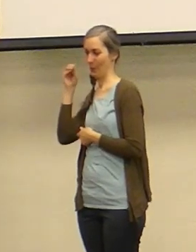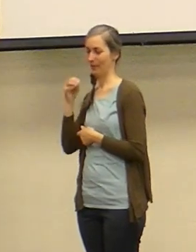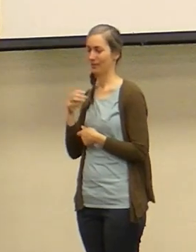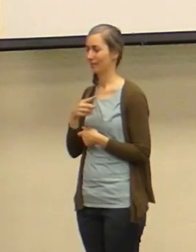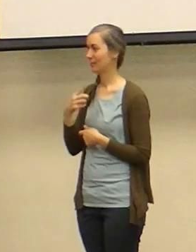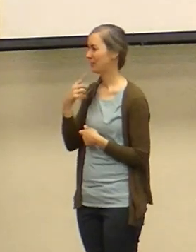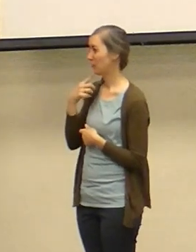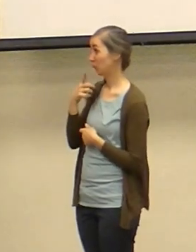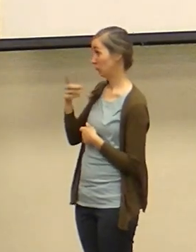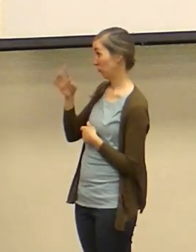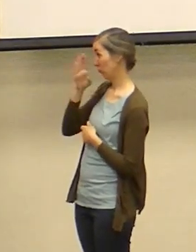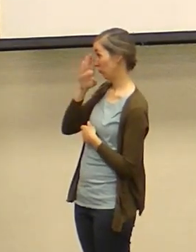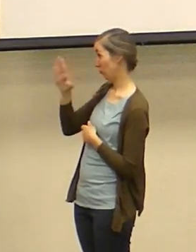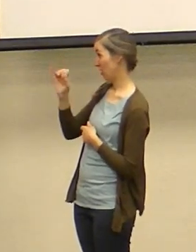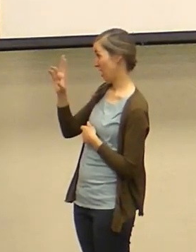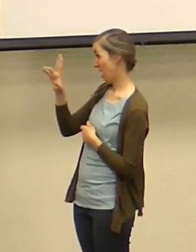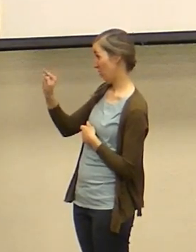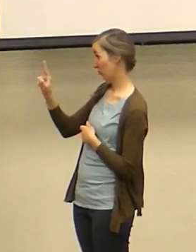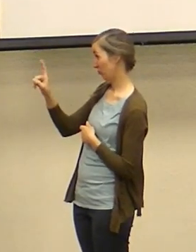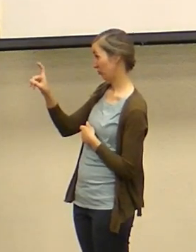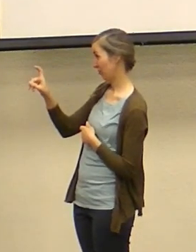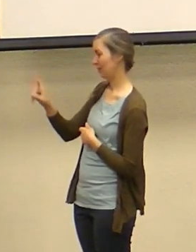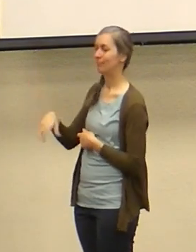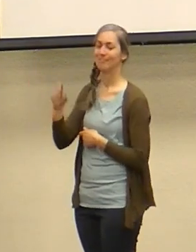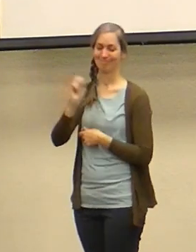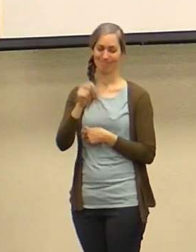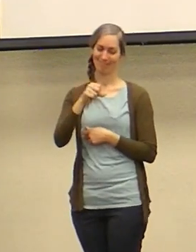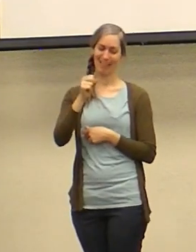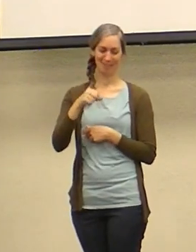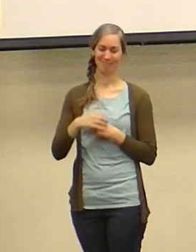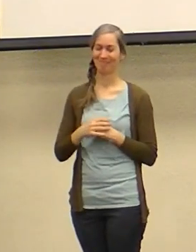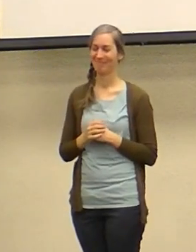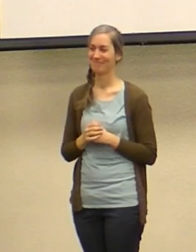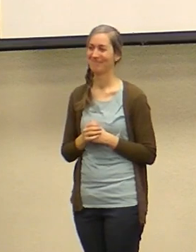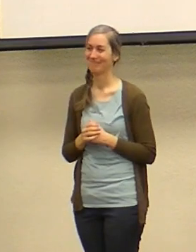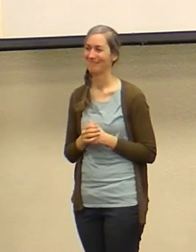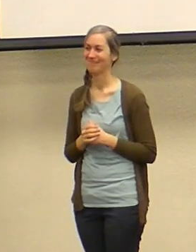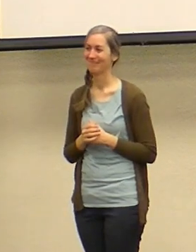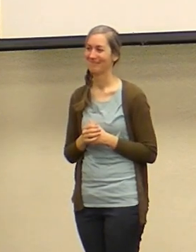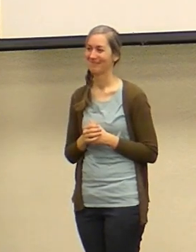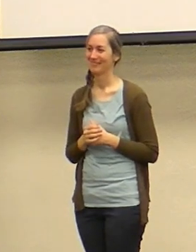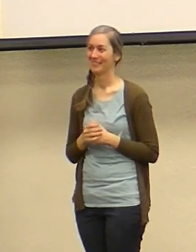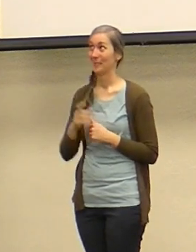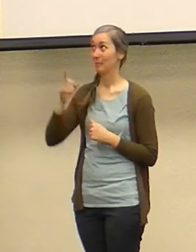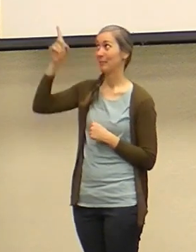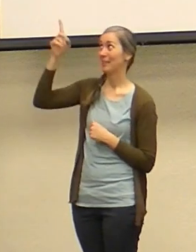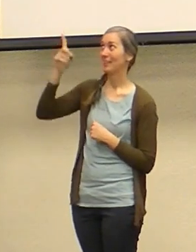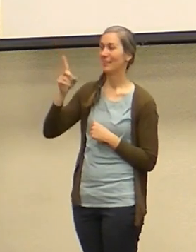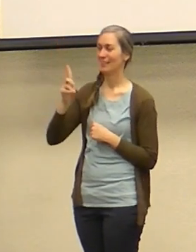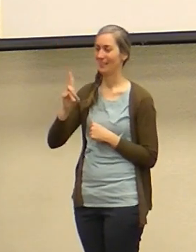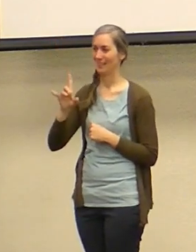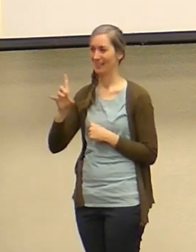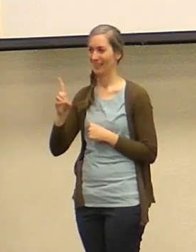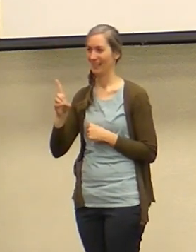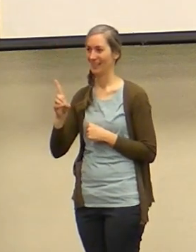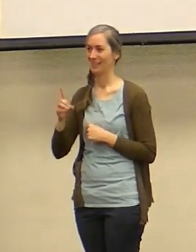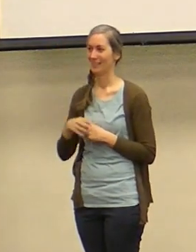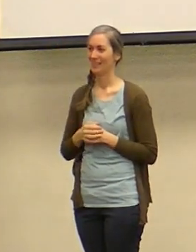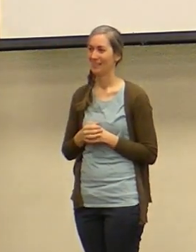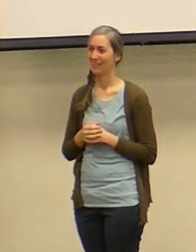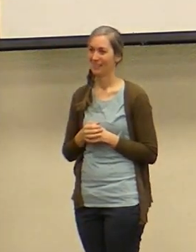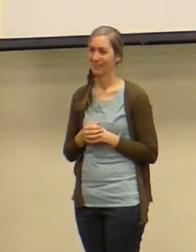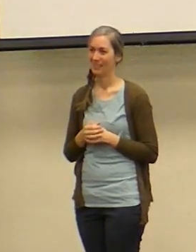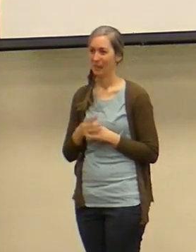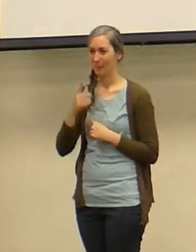out yeah I did he did because he was able to crawl into the lap of